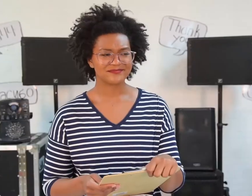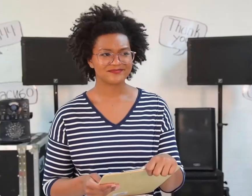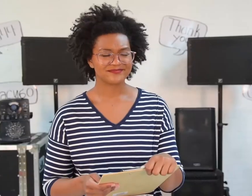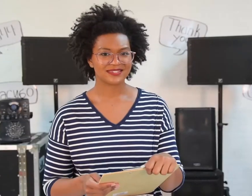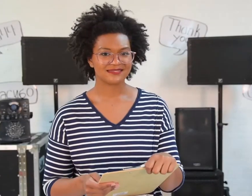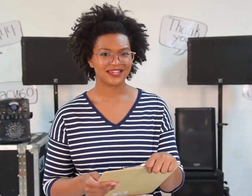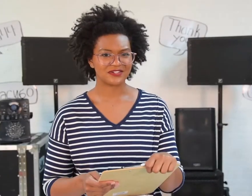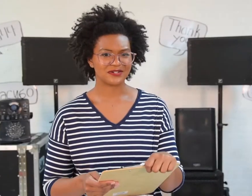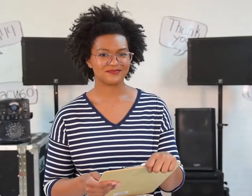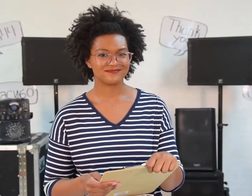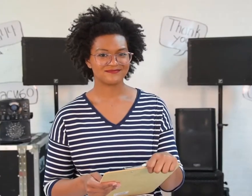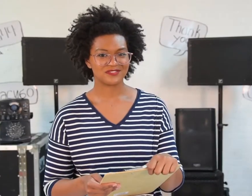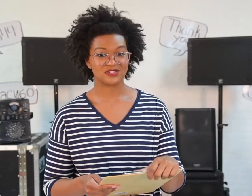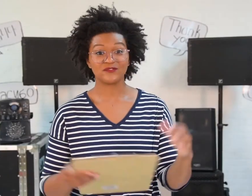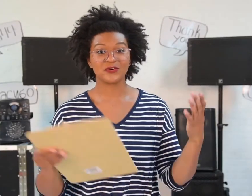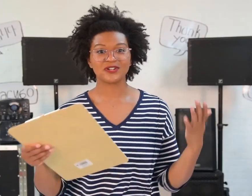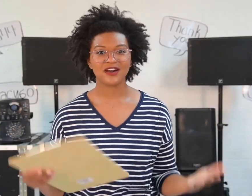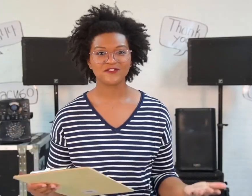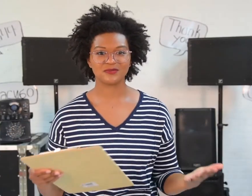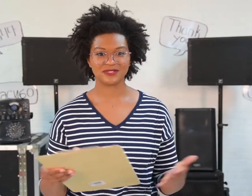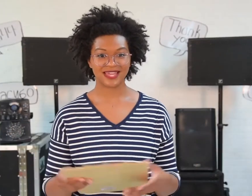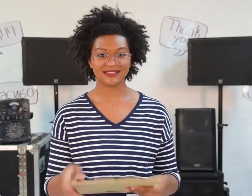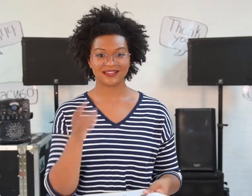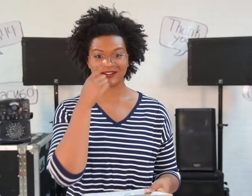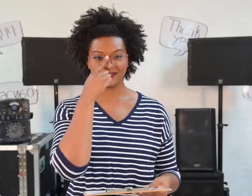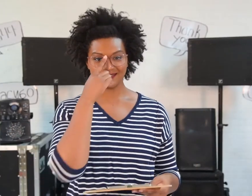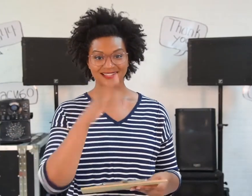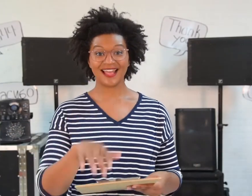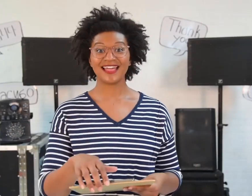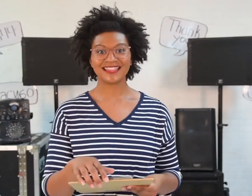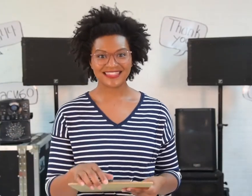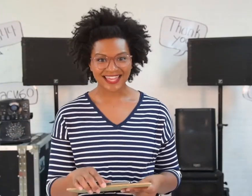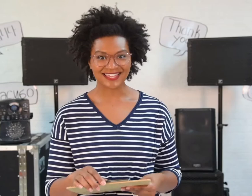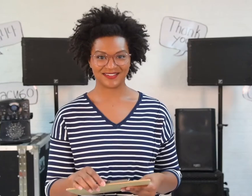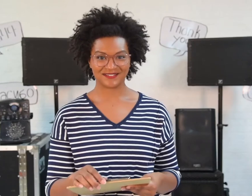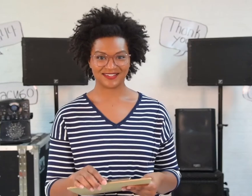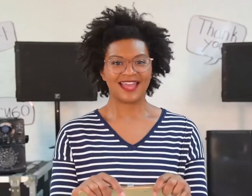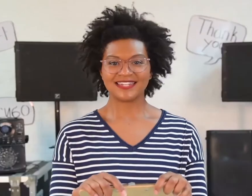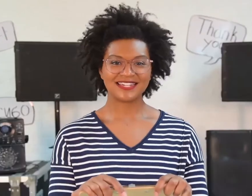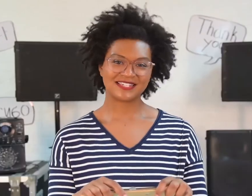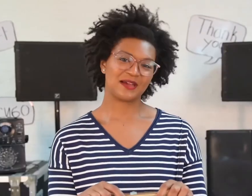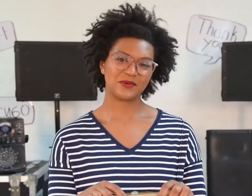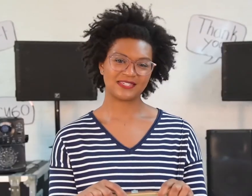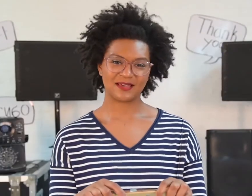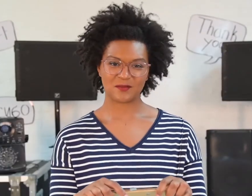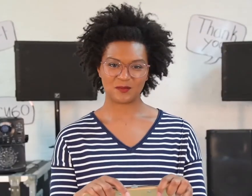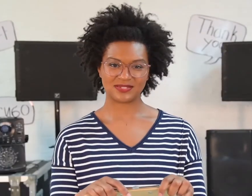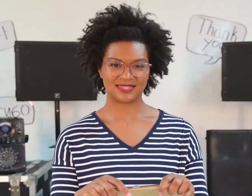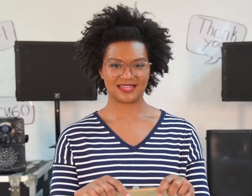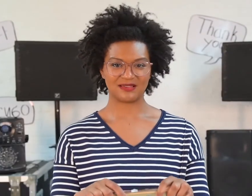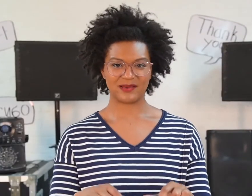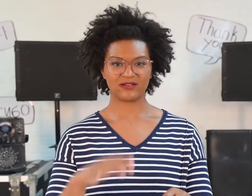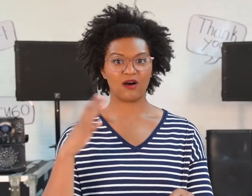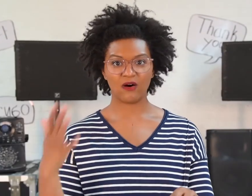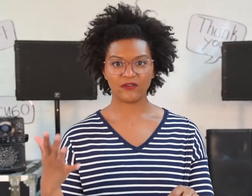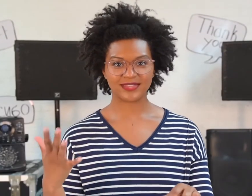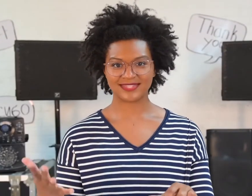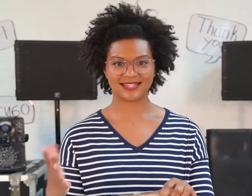I don't know don't feel comfortable telling her thank you and any time we take a moment to think about all the things